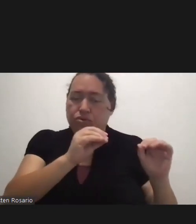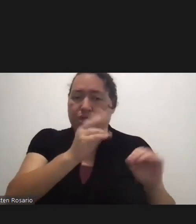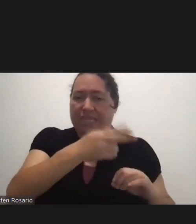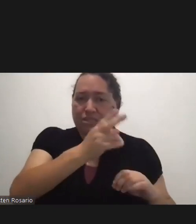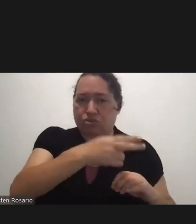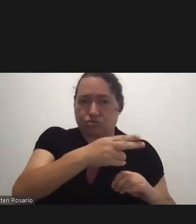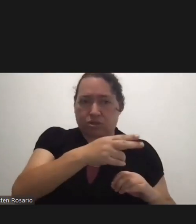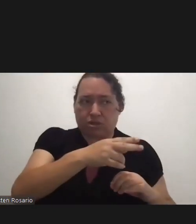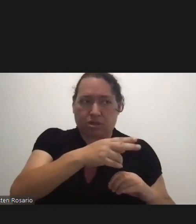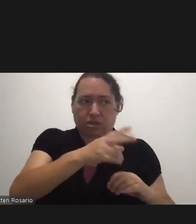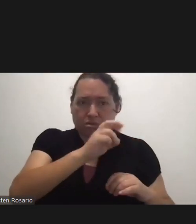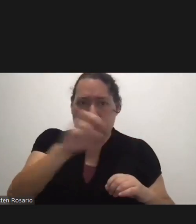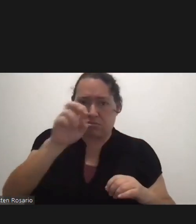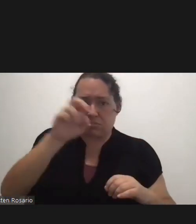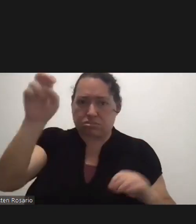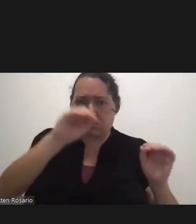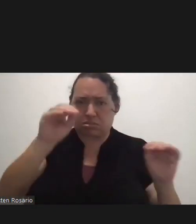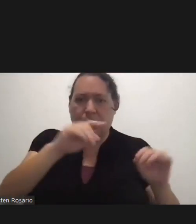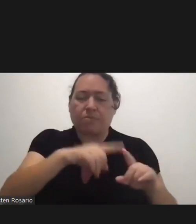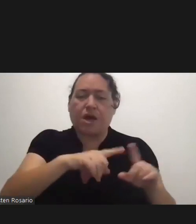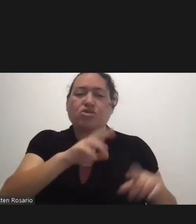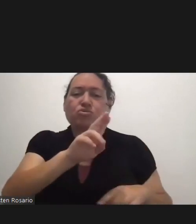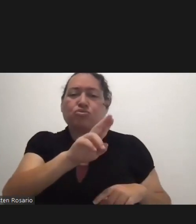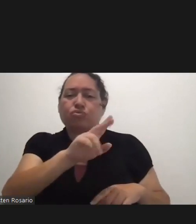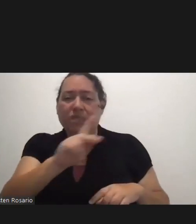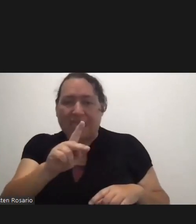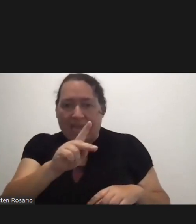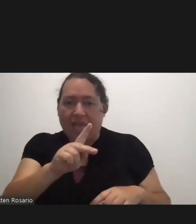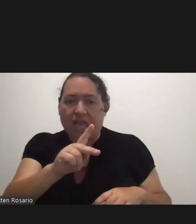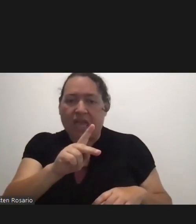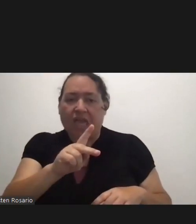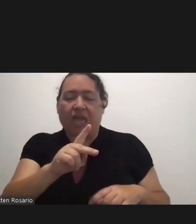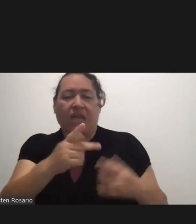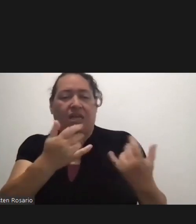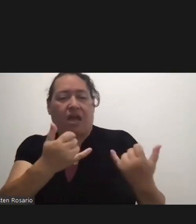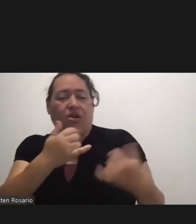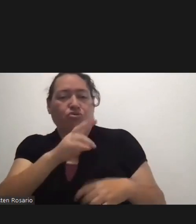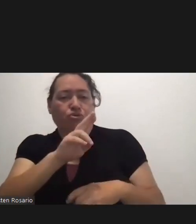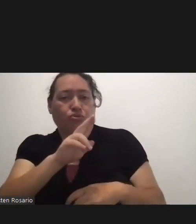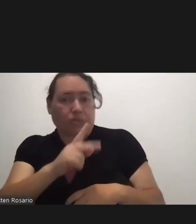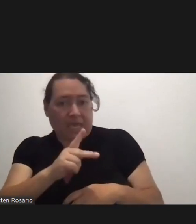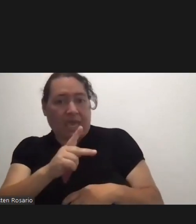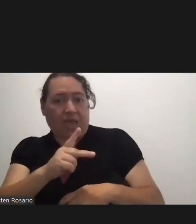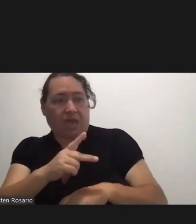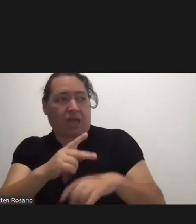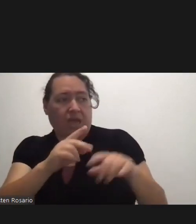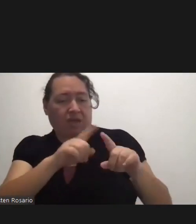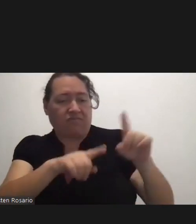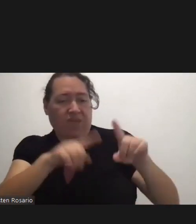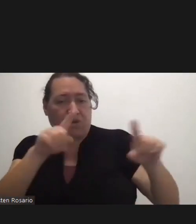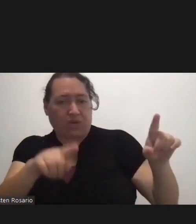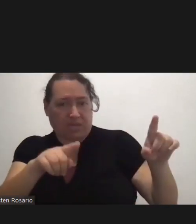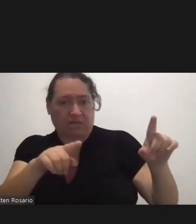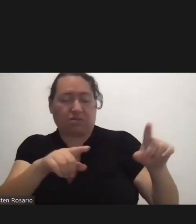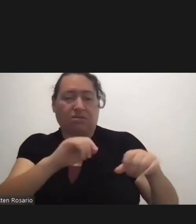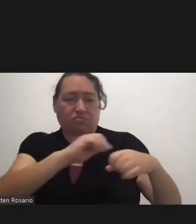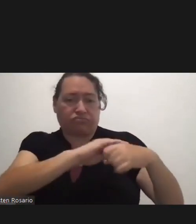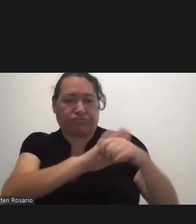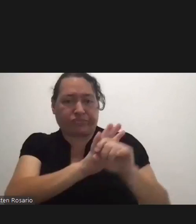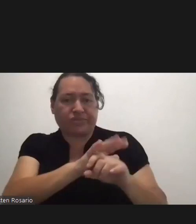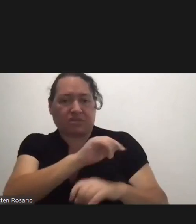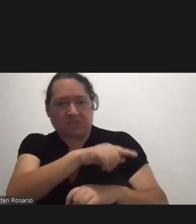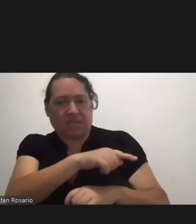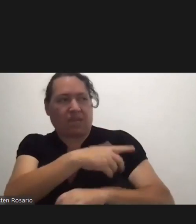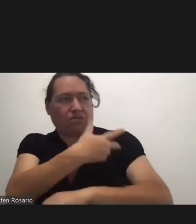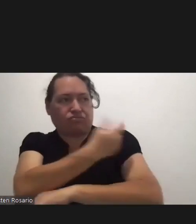is that the UK variant is very susceptible to all three vaccines. And so the answer to this problem is get vaccinated. And then